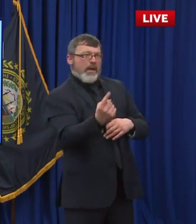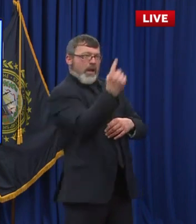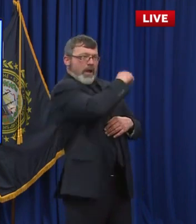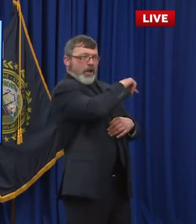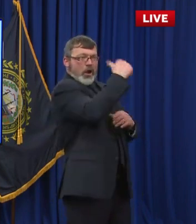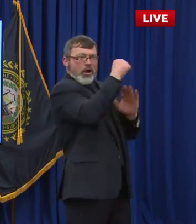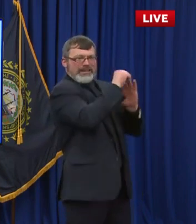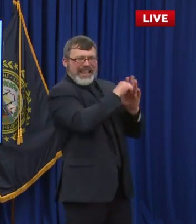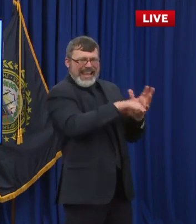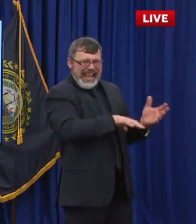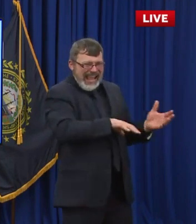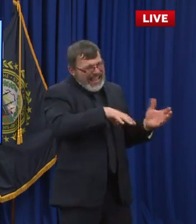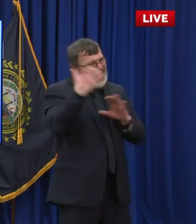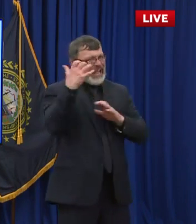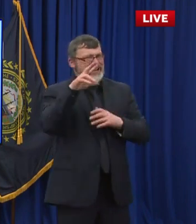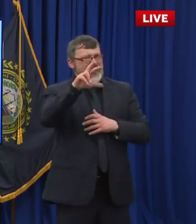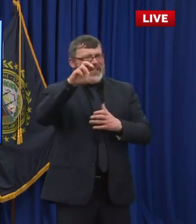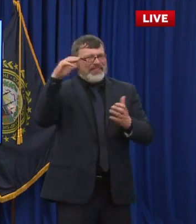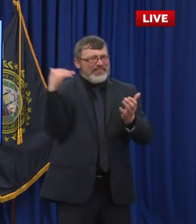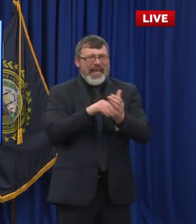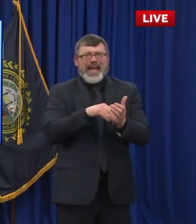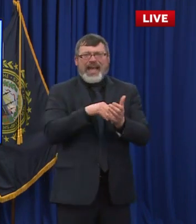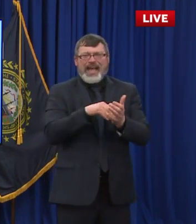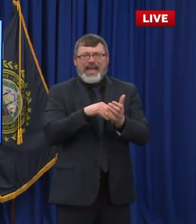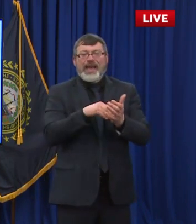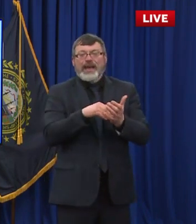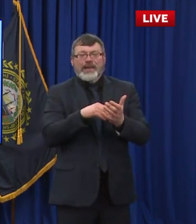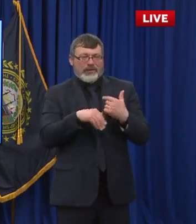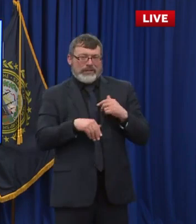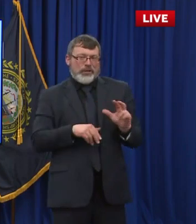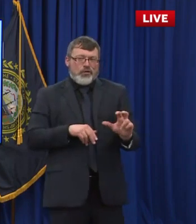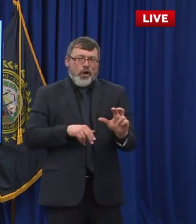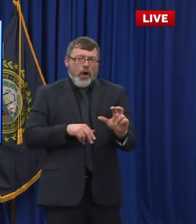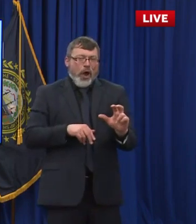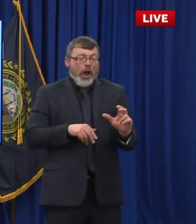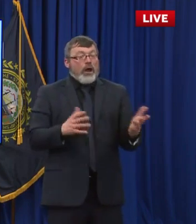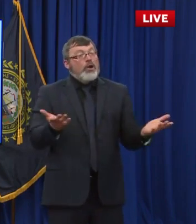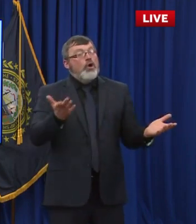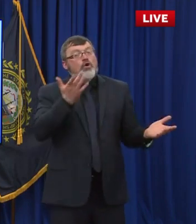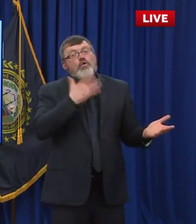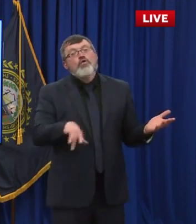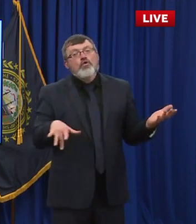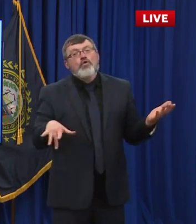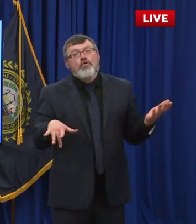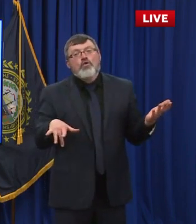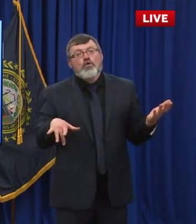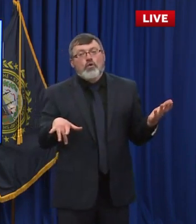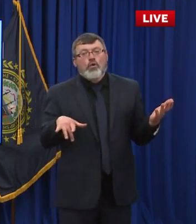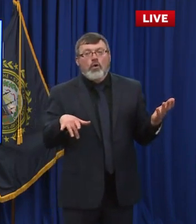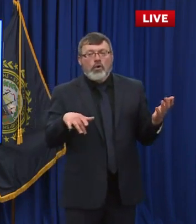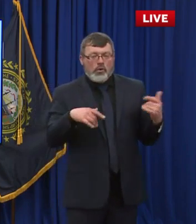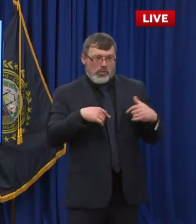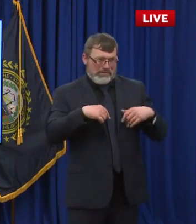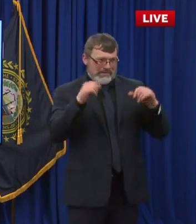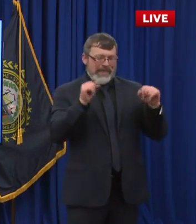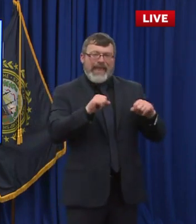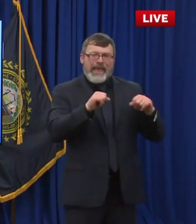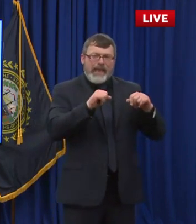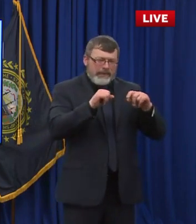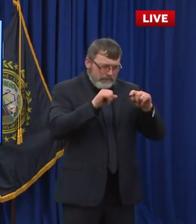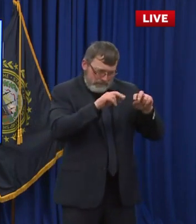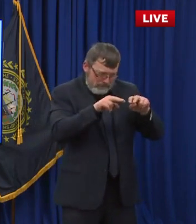one or maybe two machines. I'm not sure what it is, or the hand counting around 300 individual votes. I think that speaks to the immense integrity of our system.